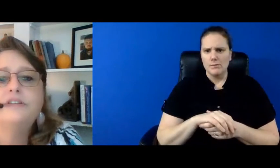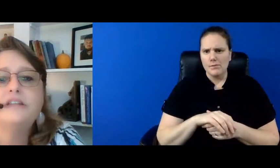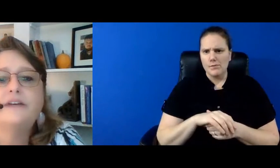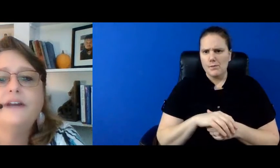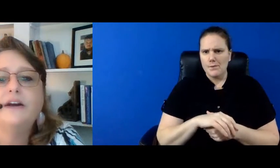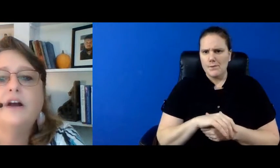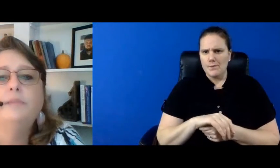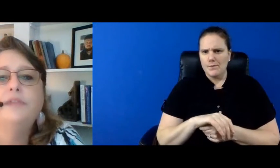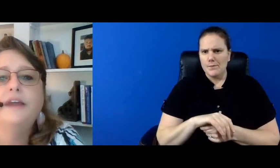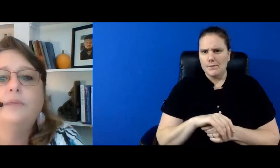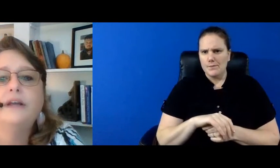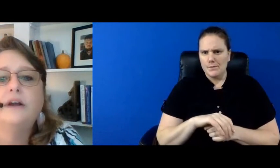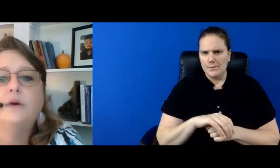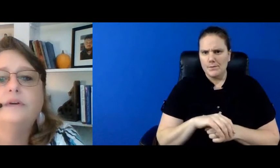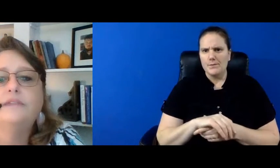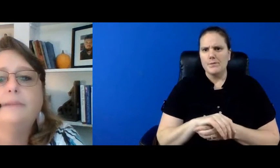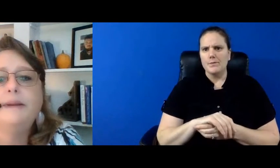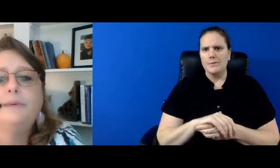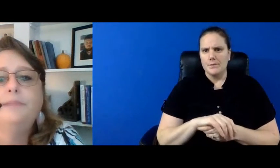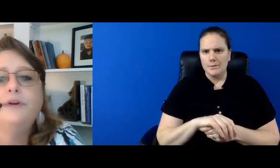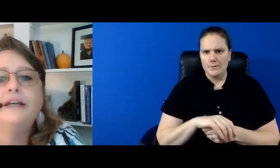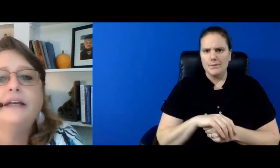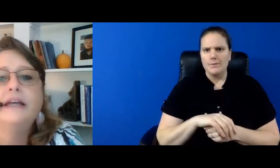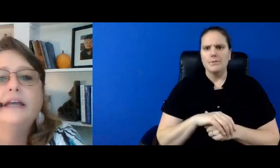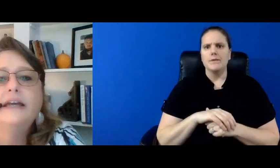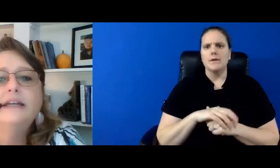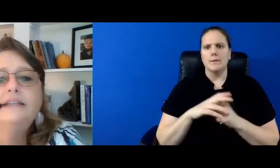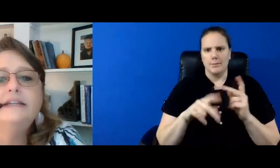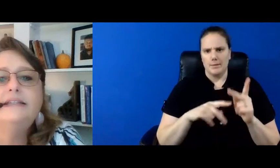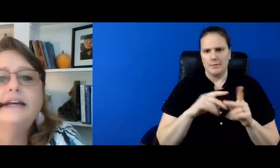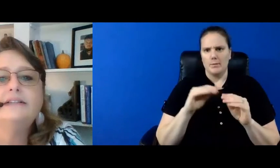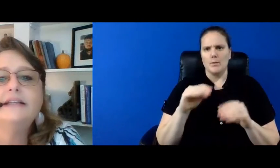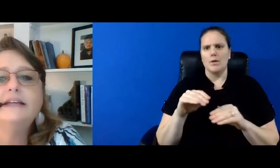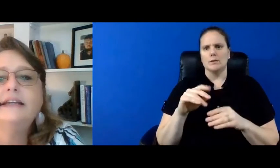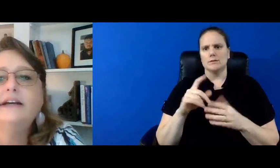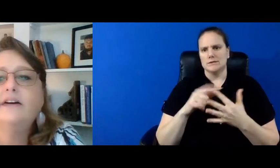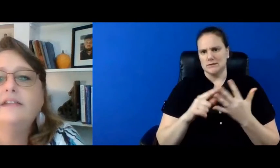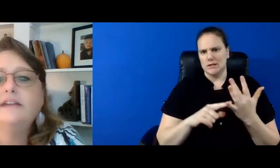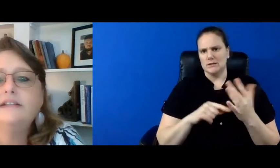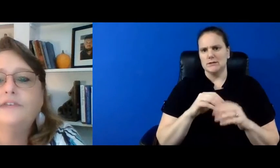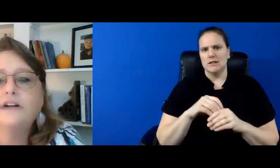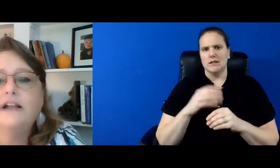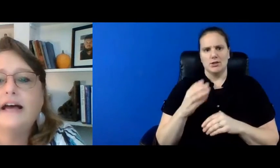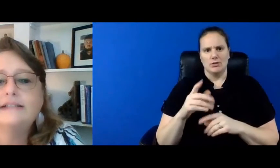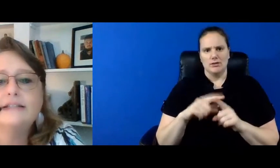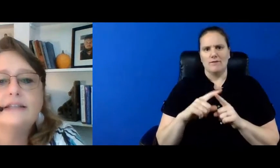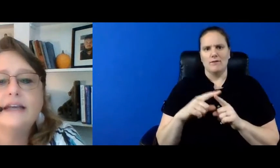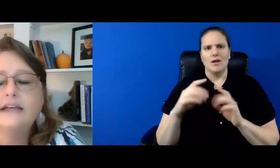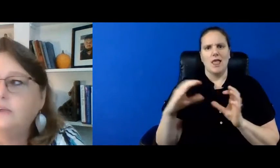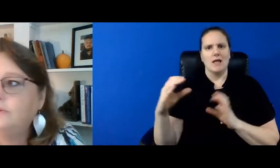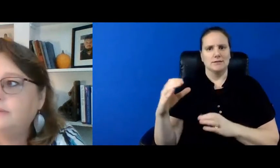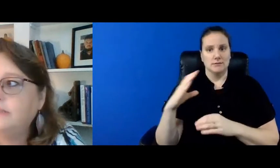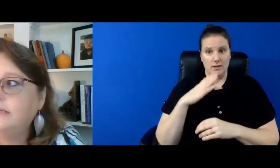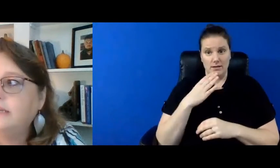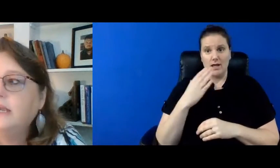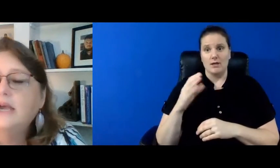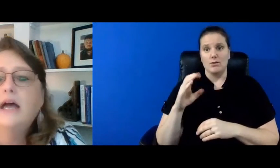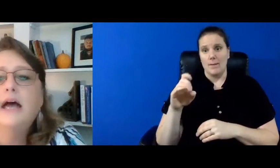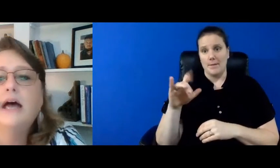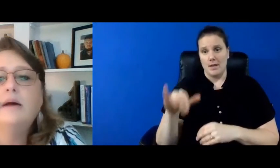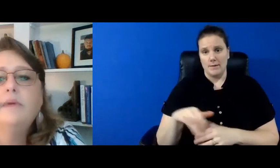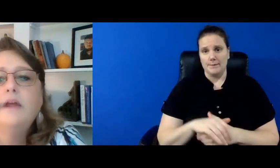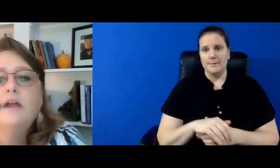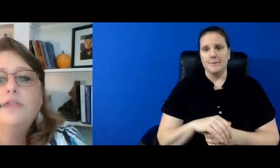some stuff here oh there we go we've got people putting details in here on the different classes thank you emily